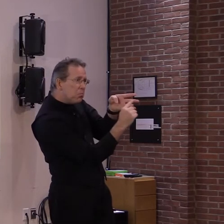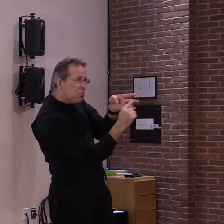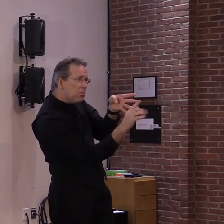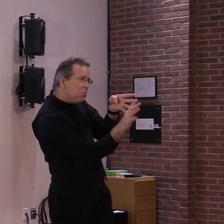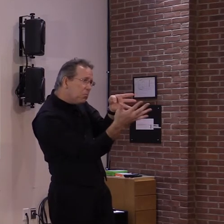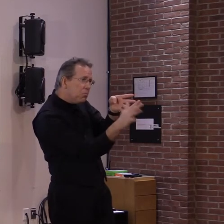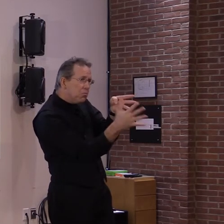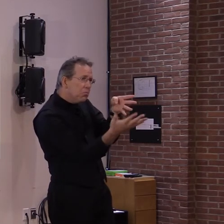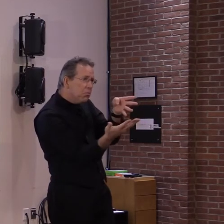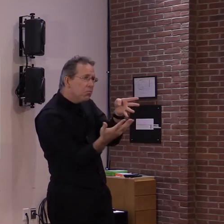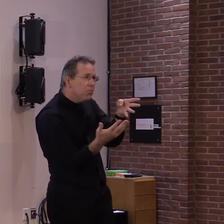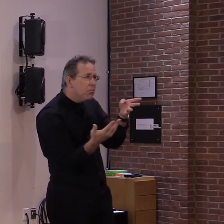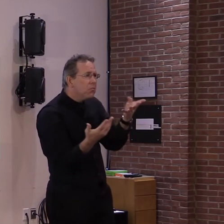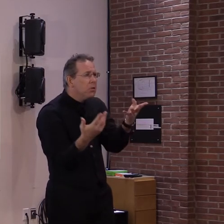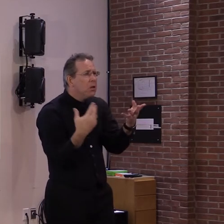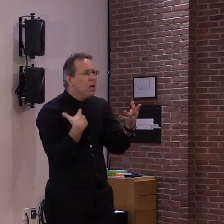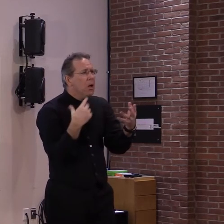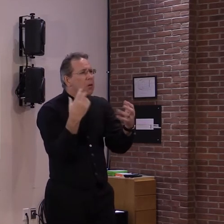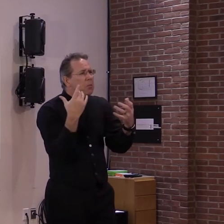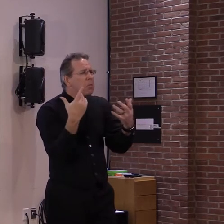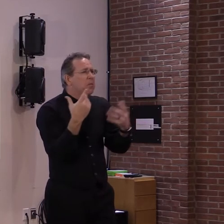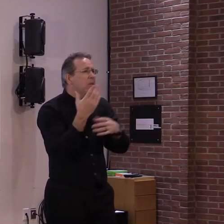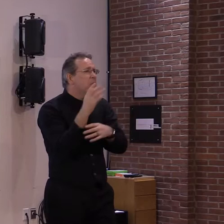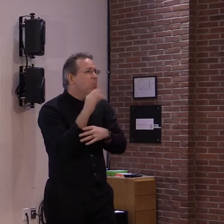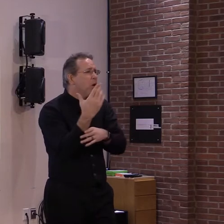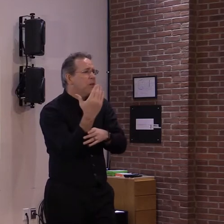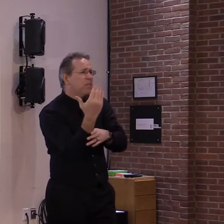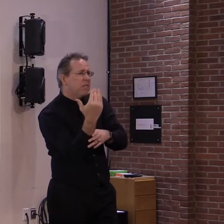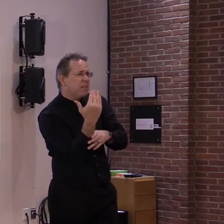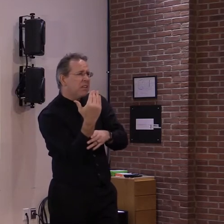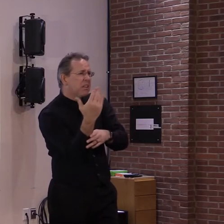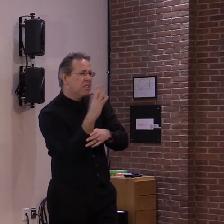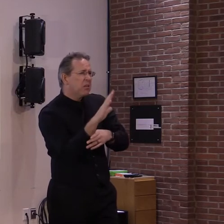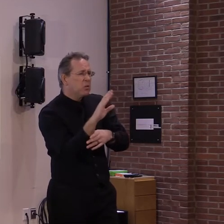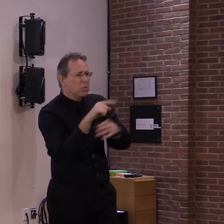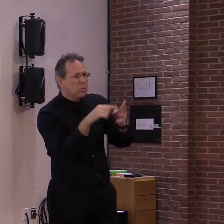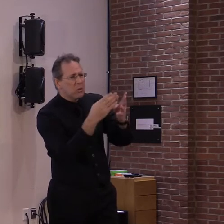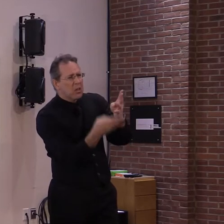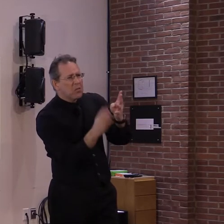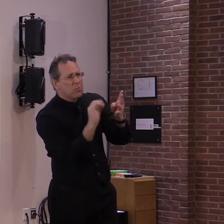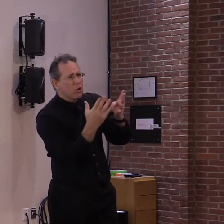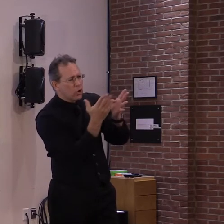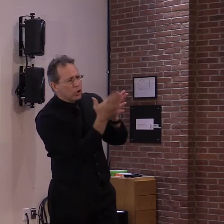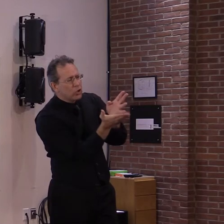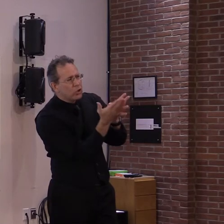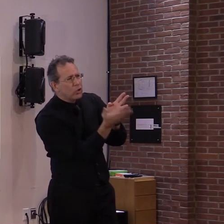the 15th and the end of March as, as what we're looking at beginning of April.